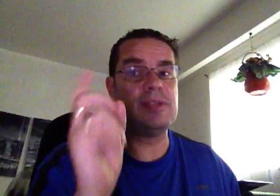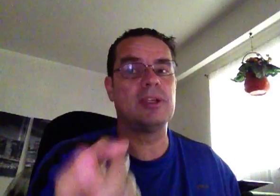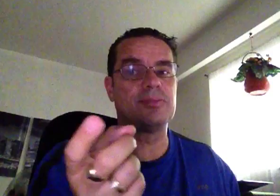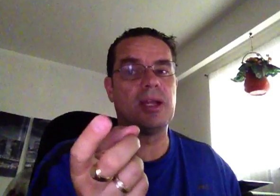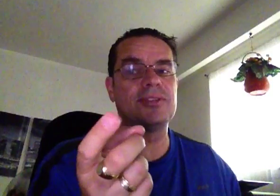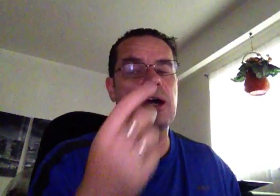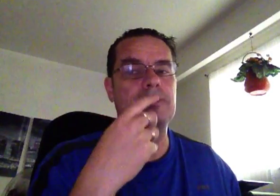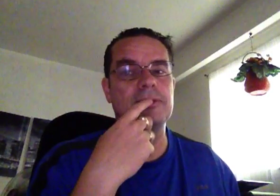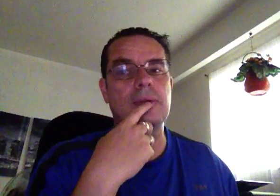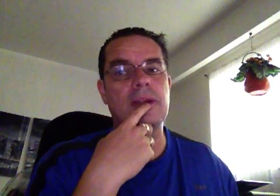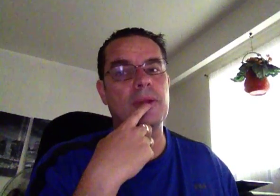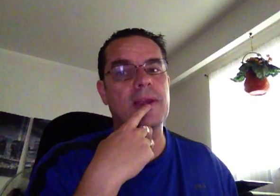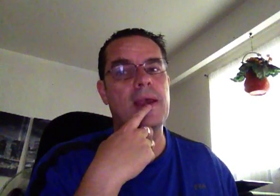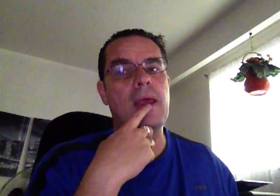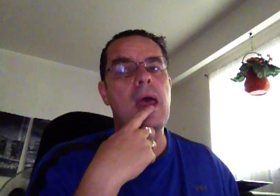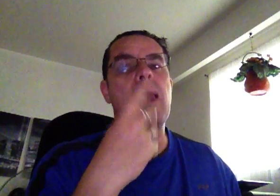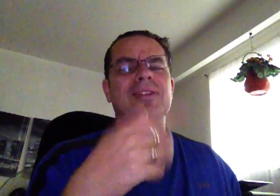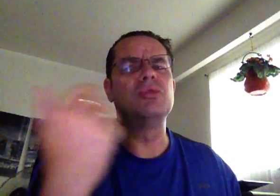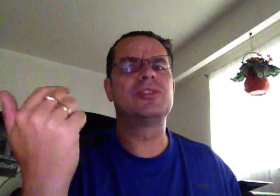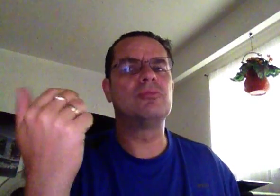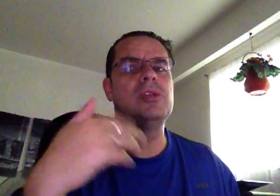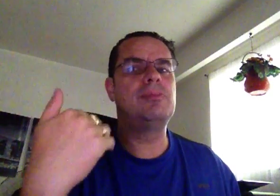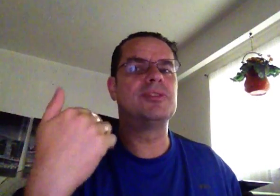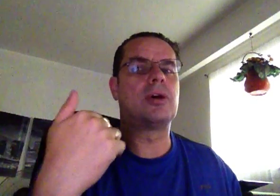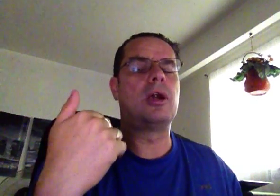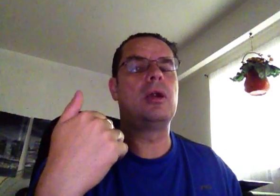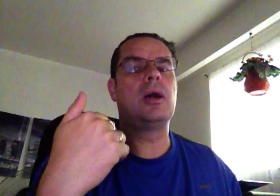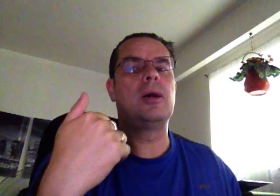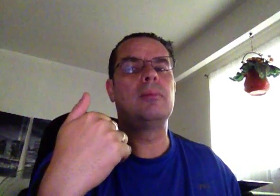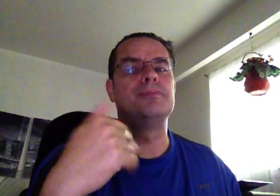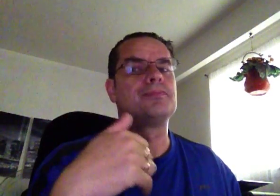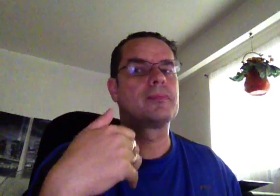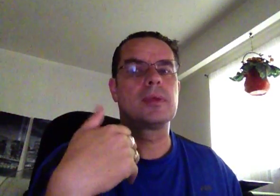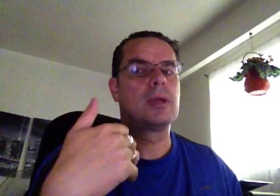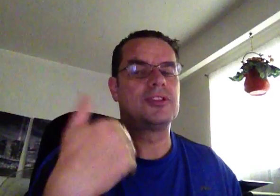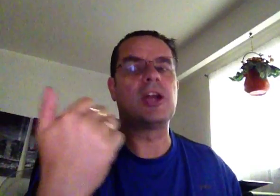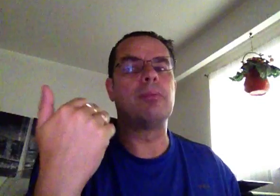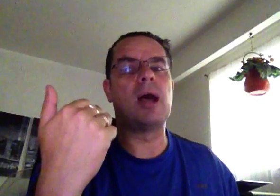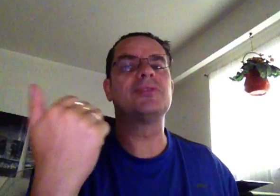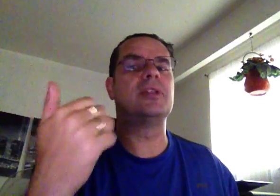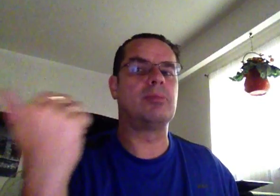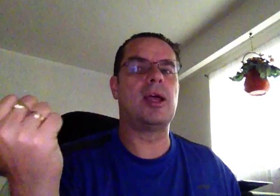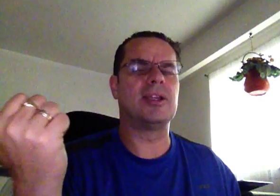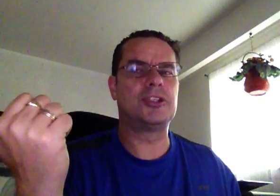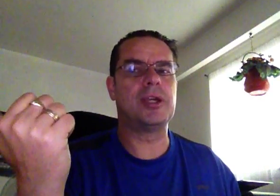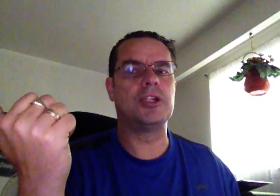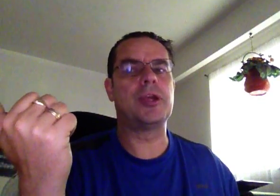C++ option that I'm looking at. And I'm doing some really bizarre stop loss and then applying a trading